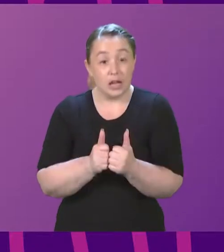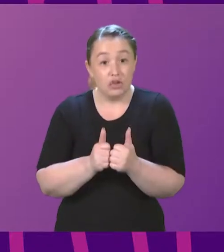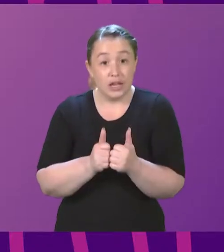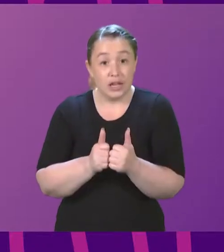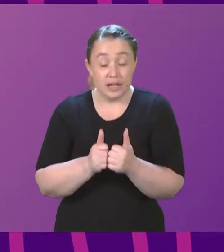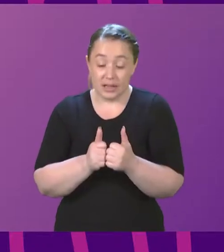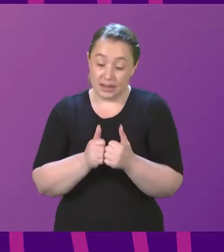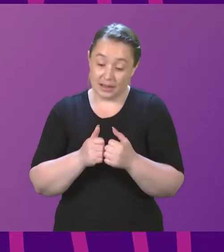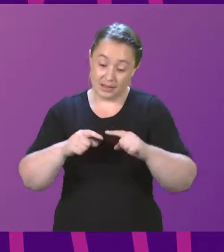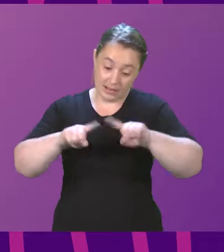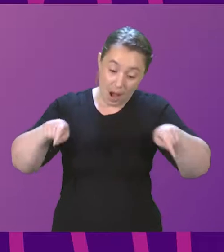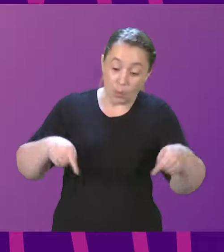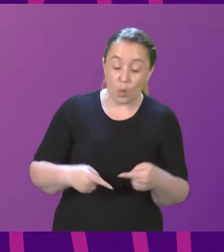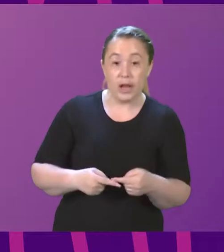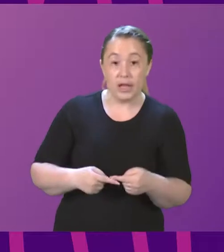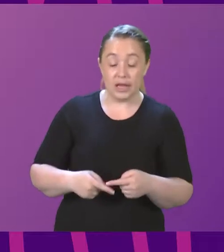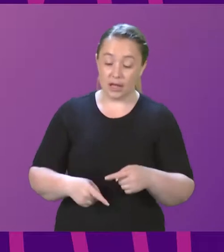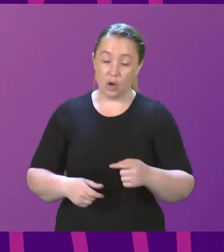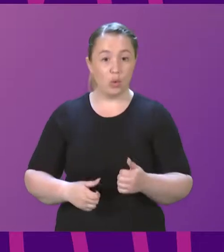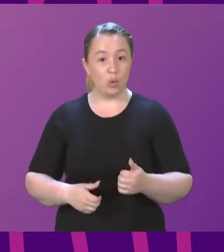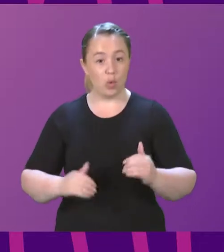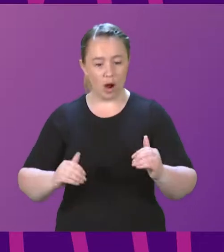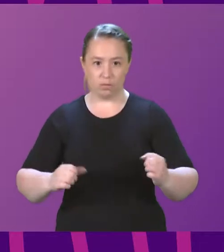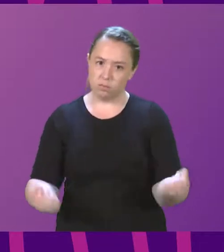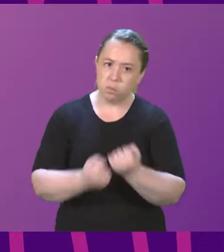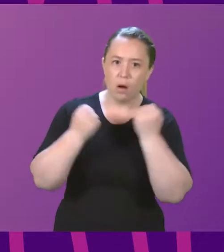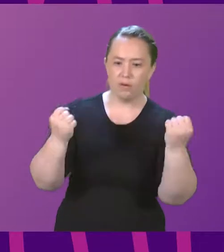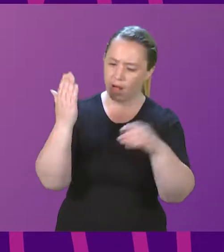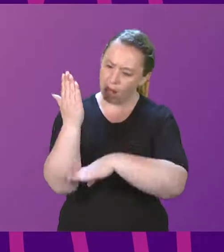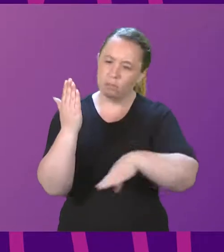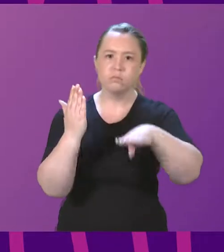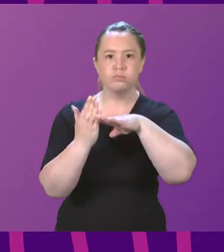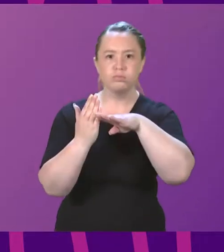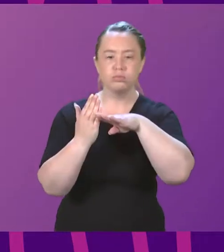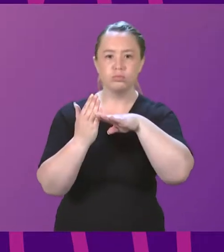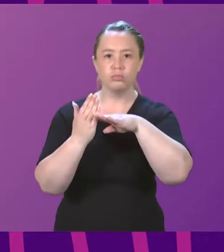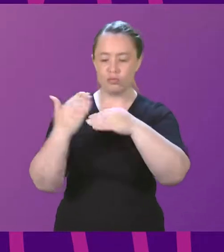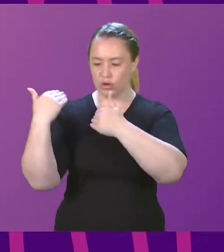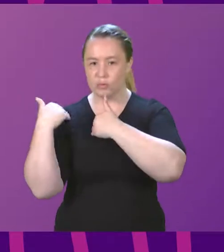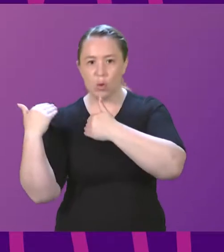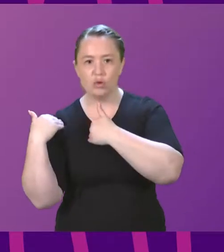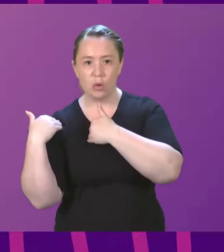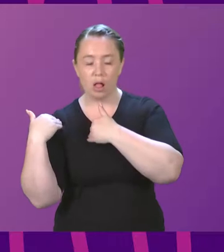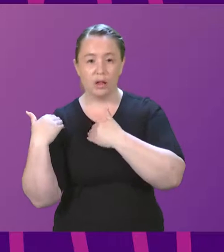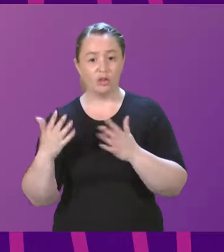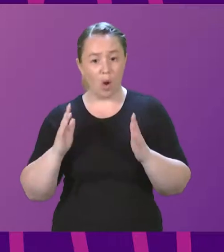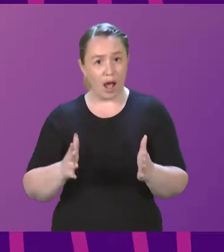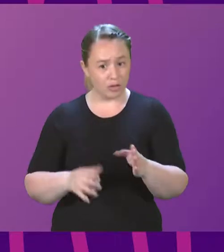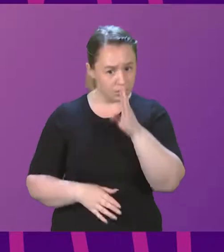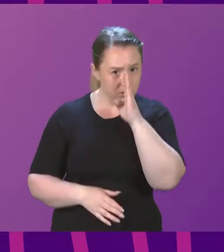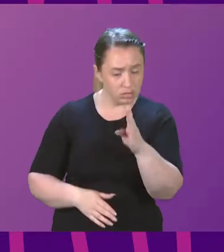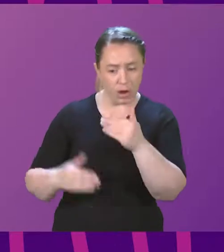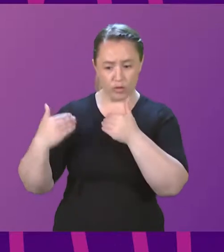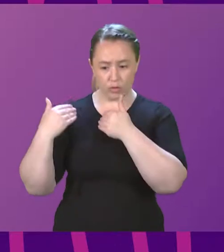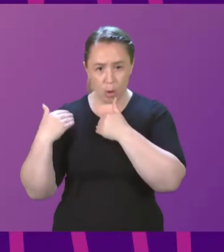each of us, in positions of power in this place, take our responsibility very seriously to